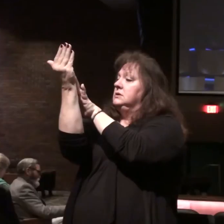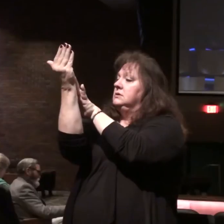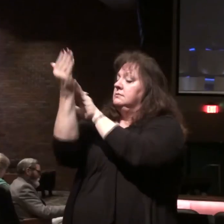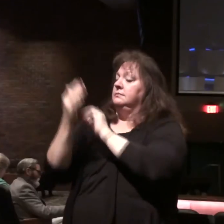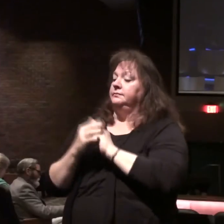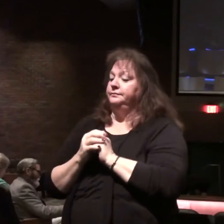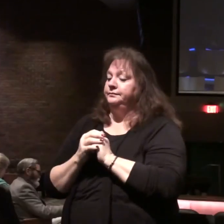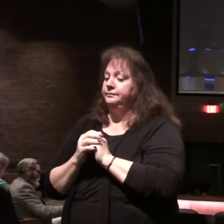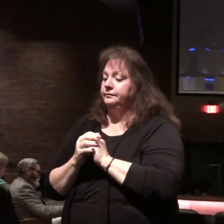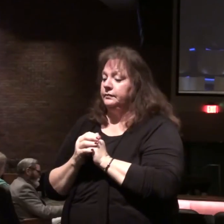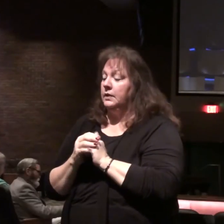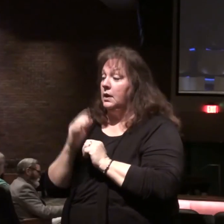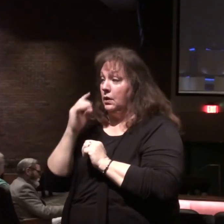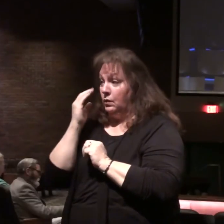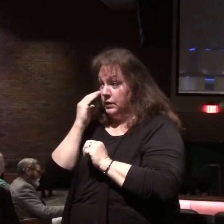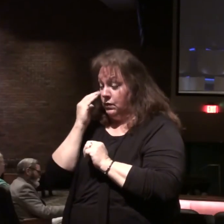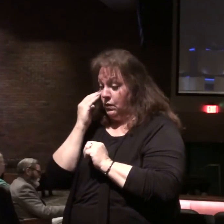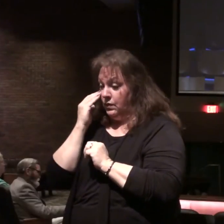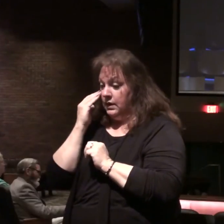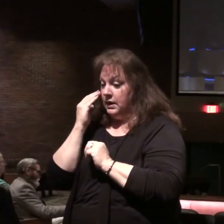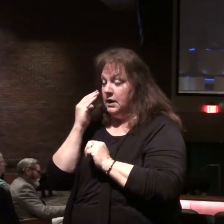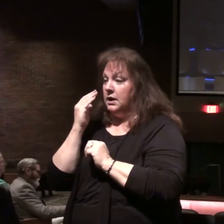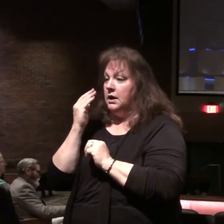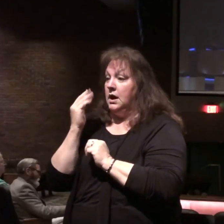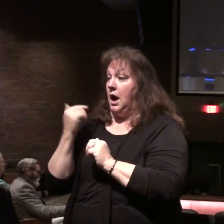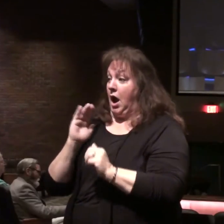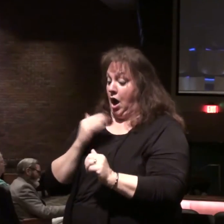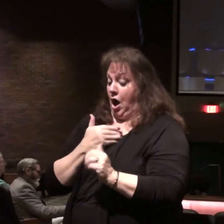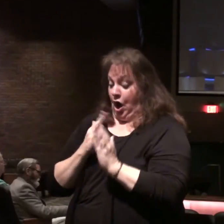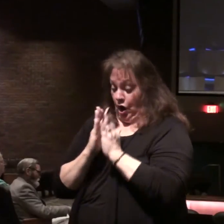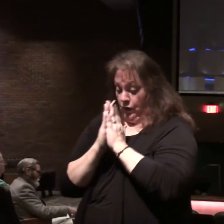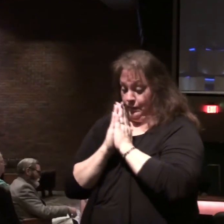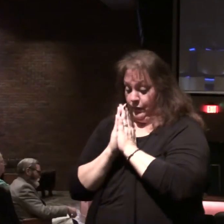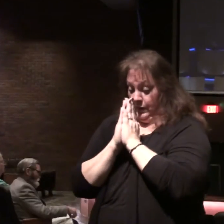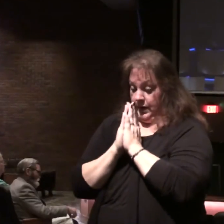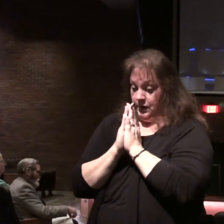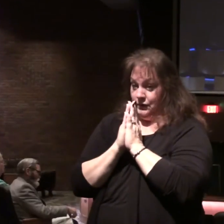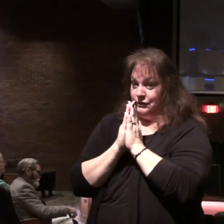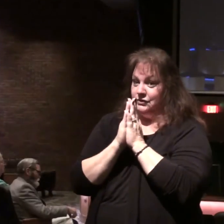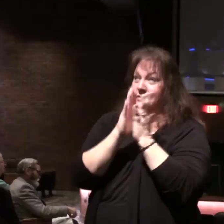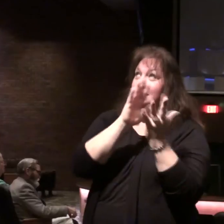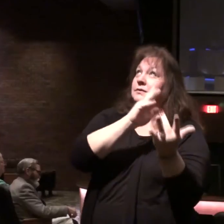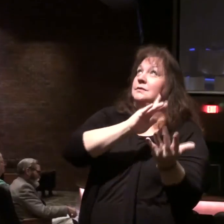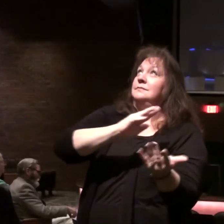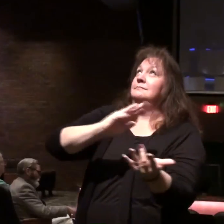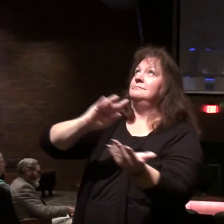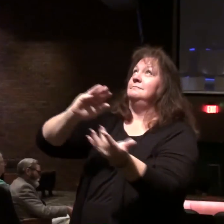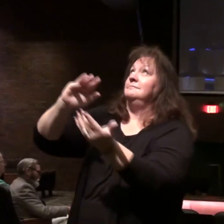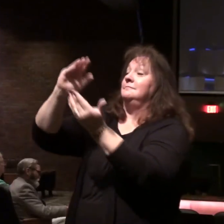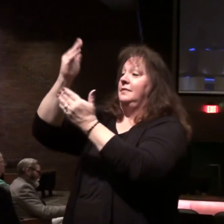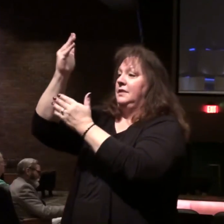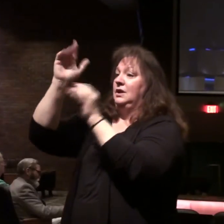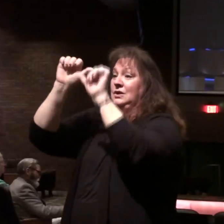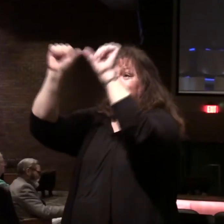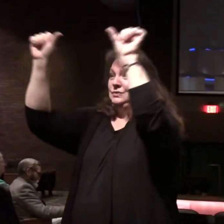set up. We noted this is where the prayers of God's people come. So you have here, underneath the altar,